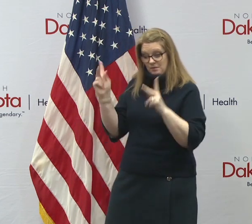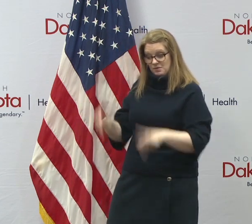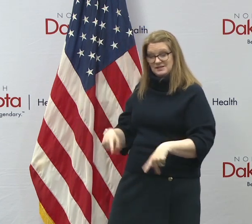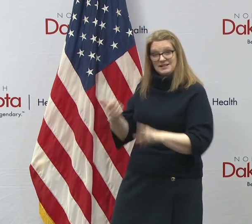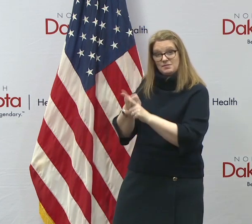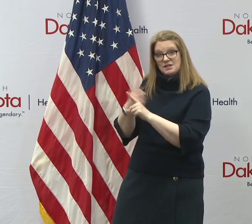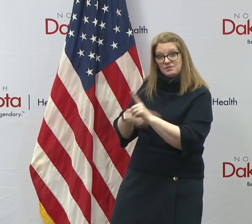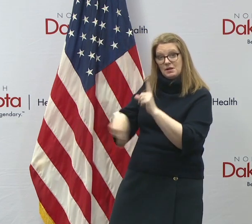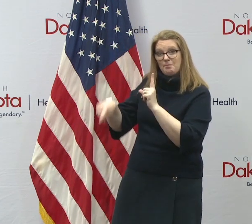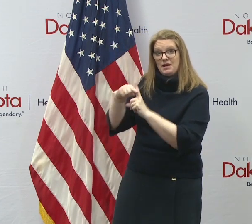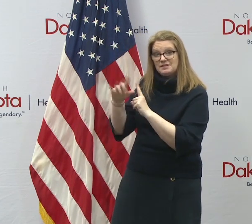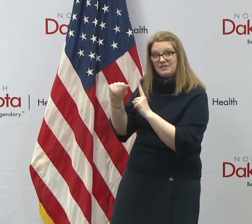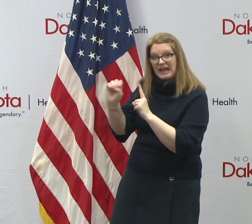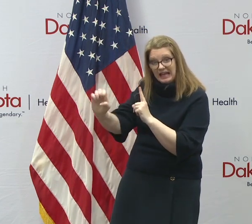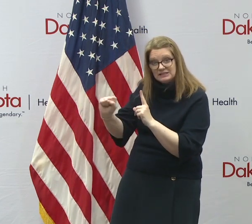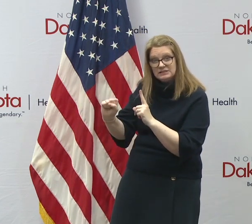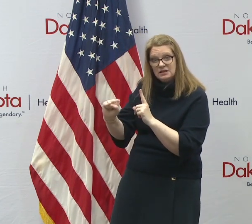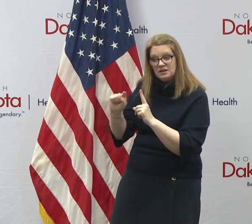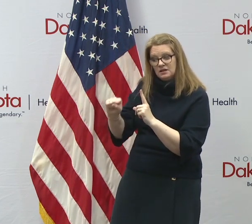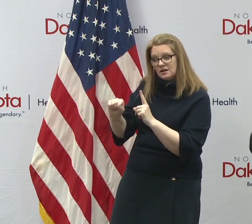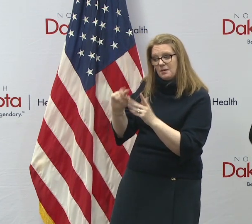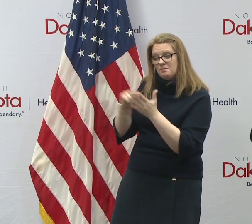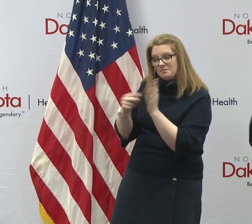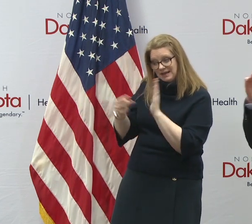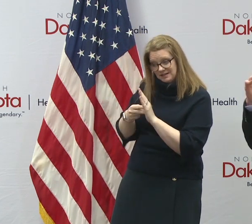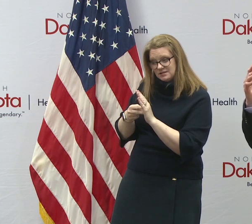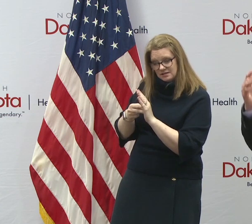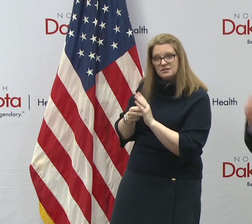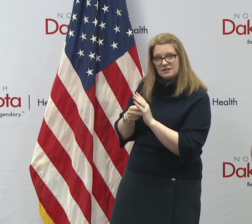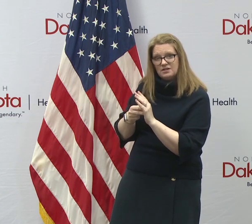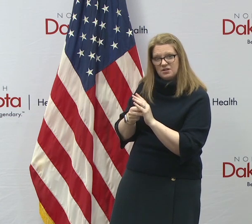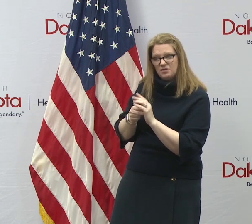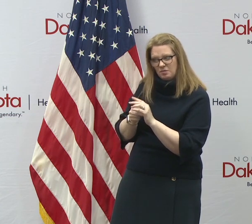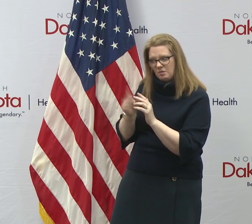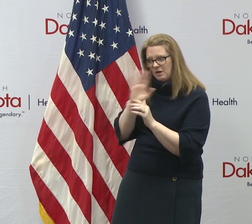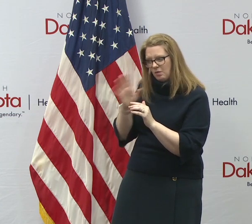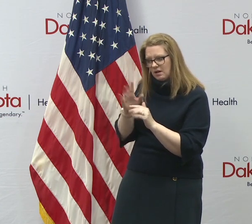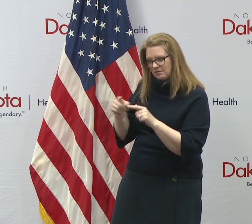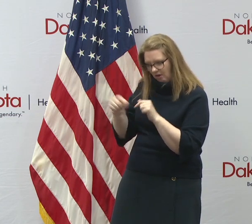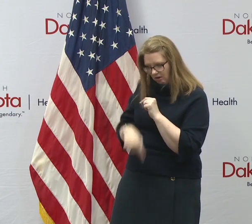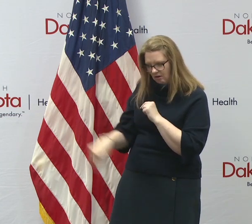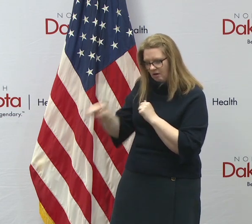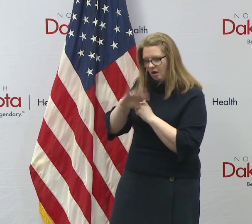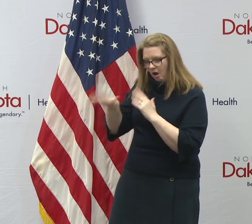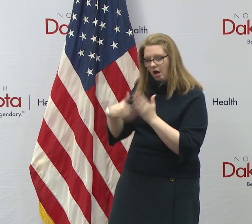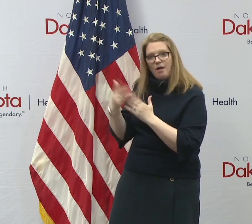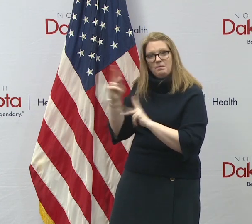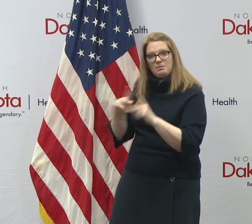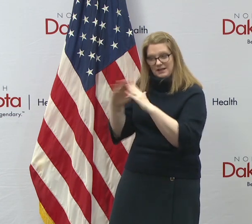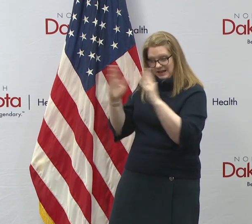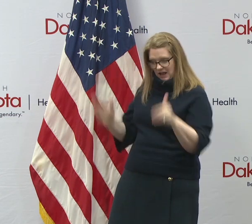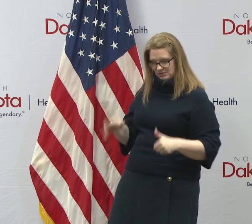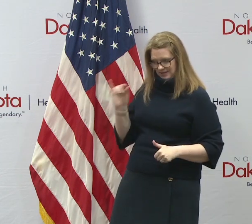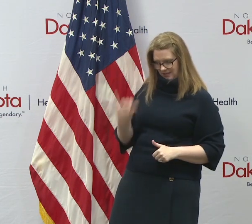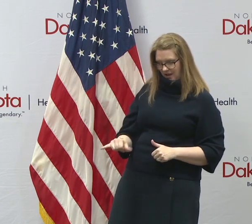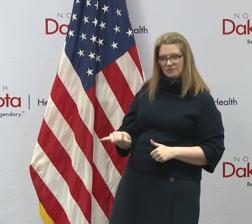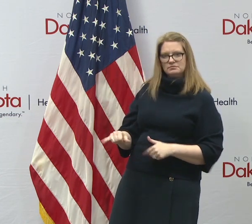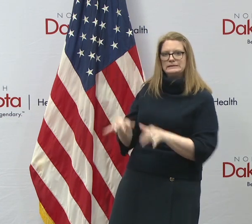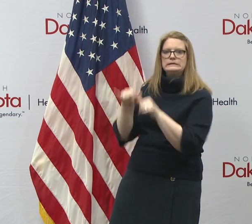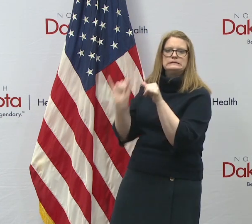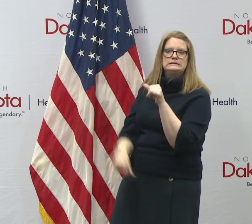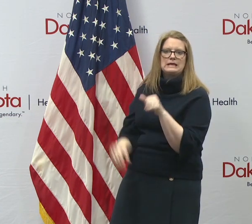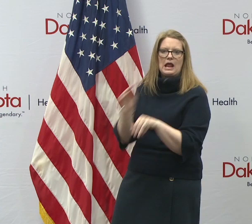That's the way that we can, we can stop the spread. And again, you're looking at another number we look at is our rolling, you know, seven day average on